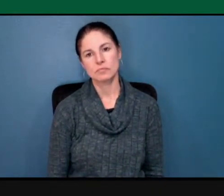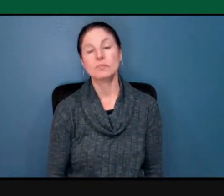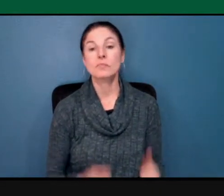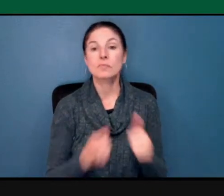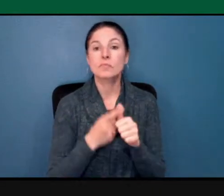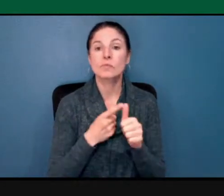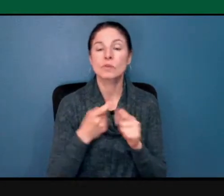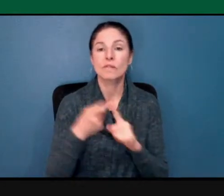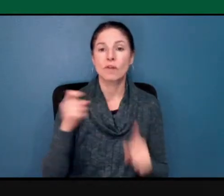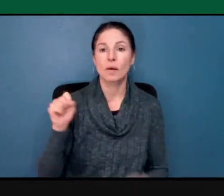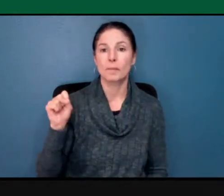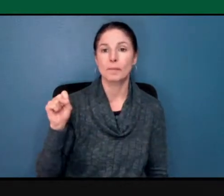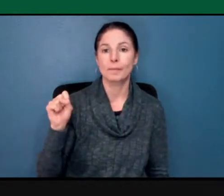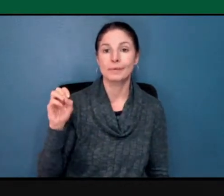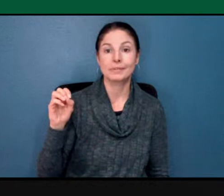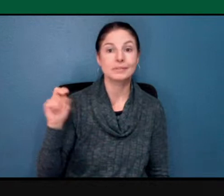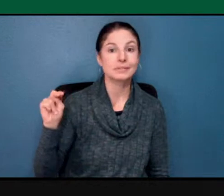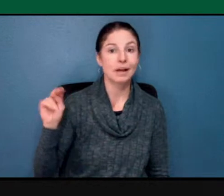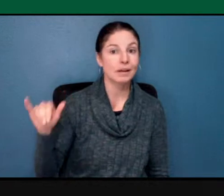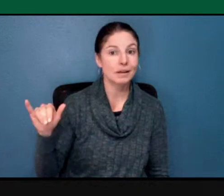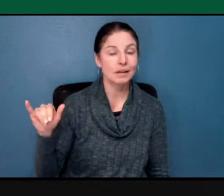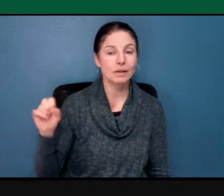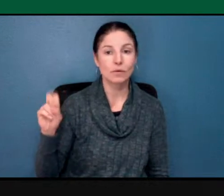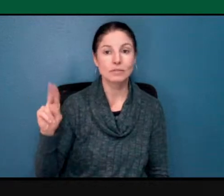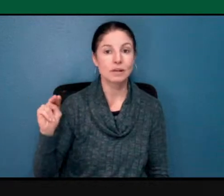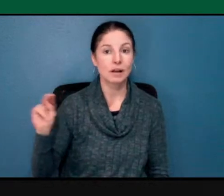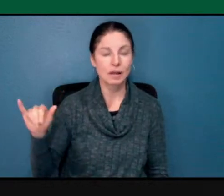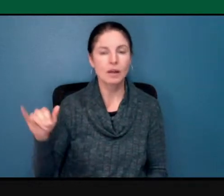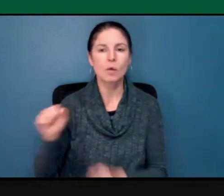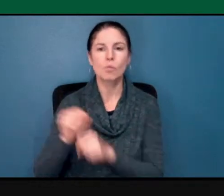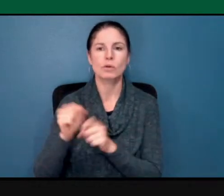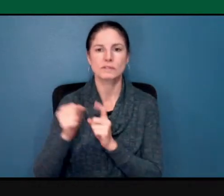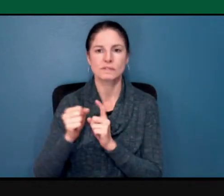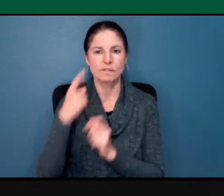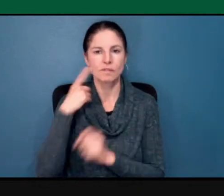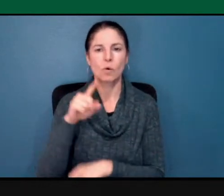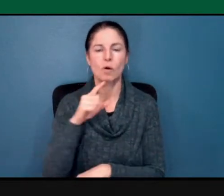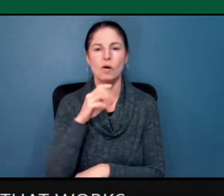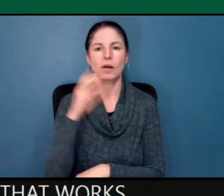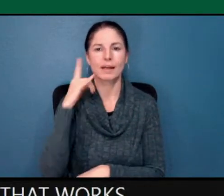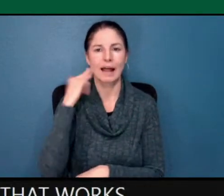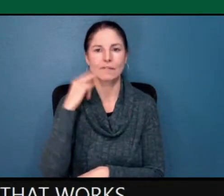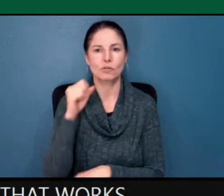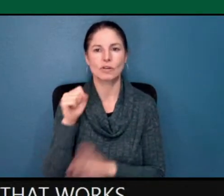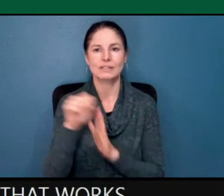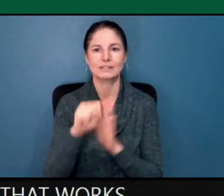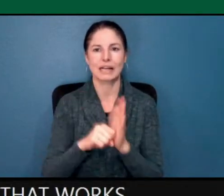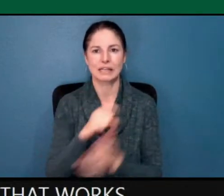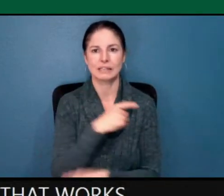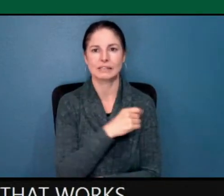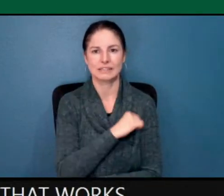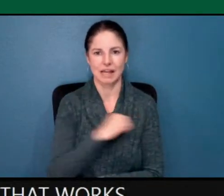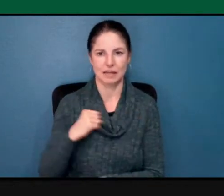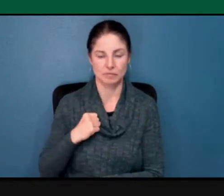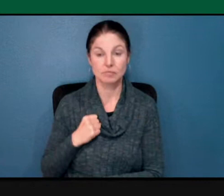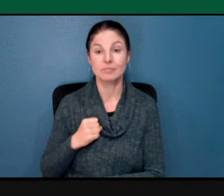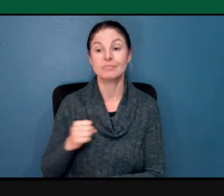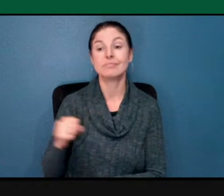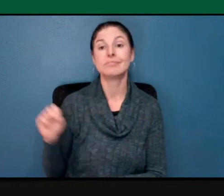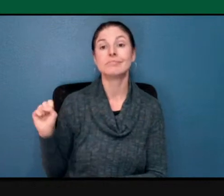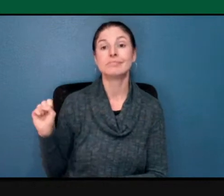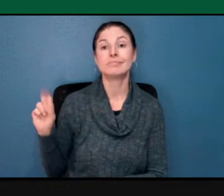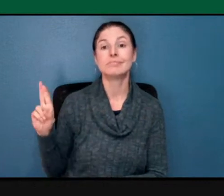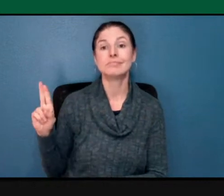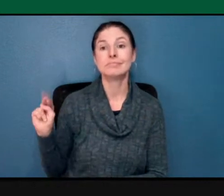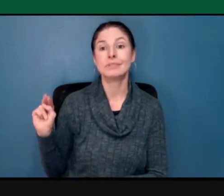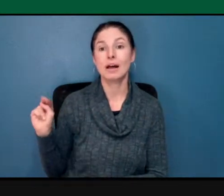a community member that works for the California State Senate. Sonny has heard a